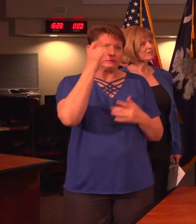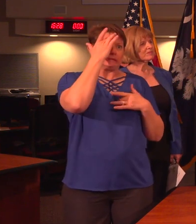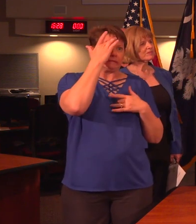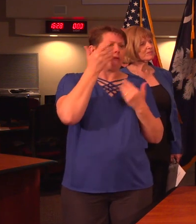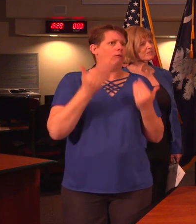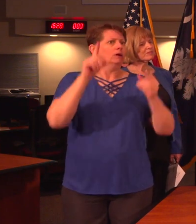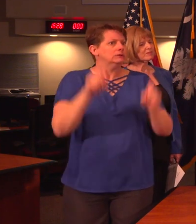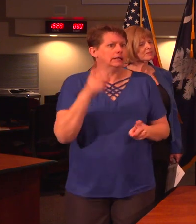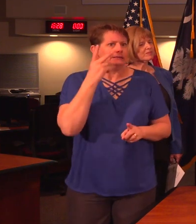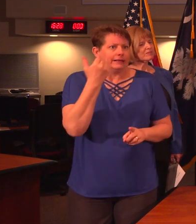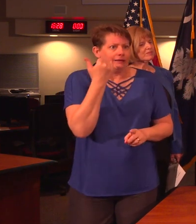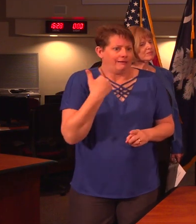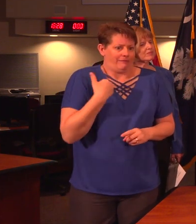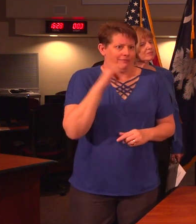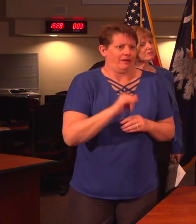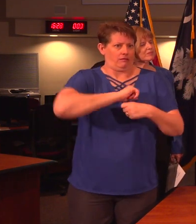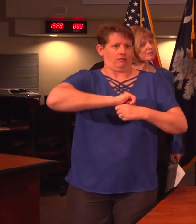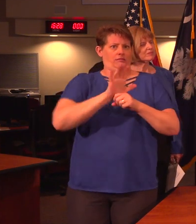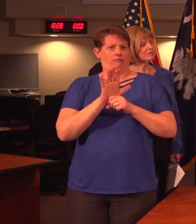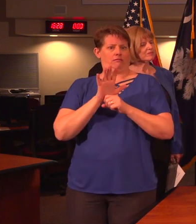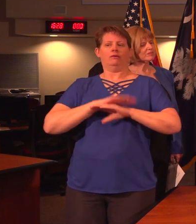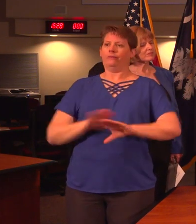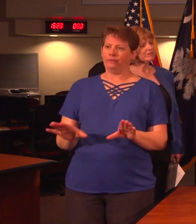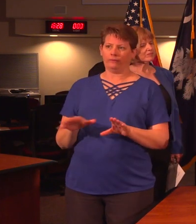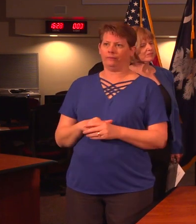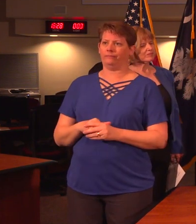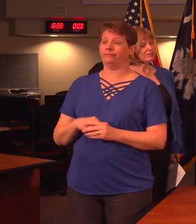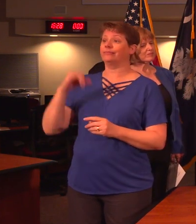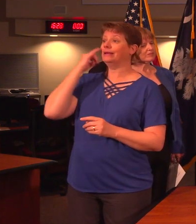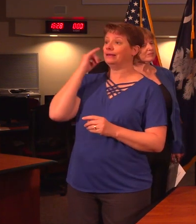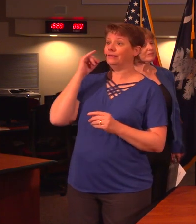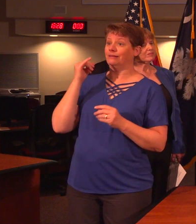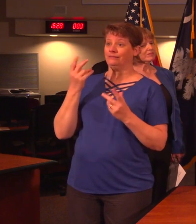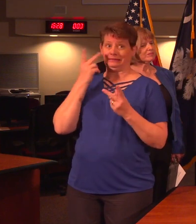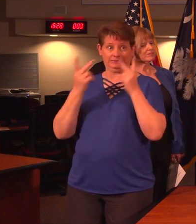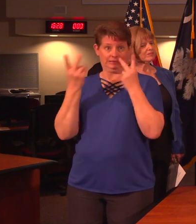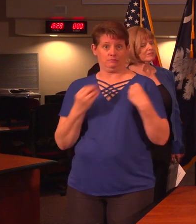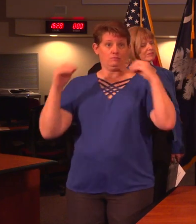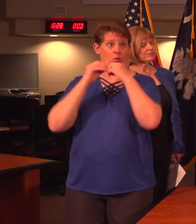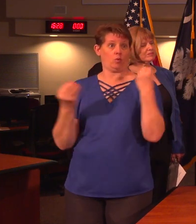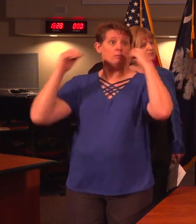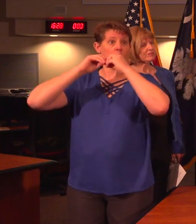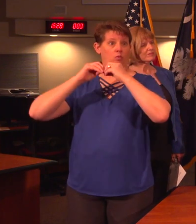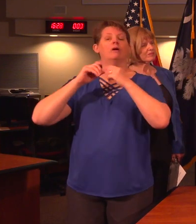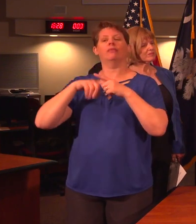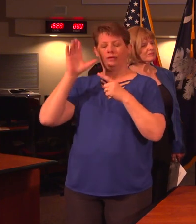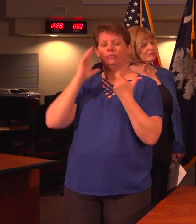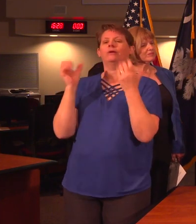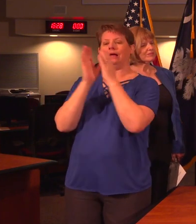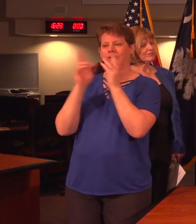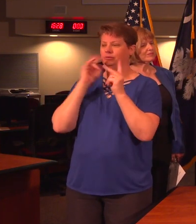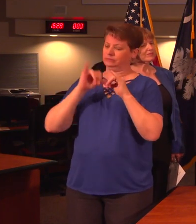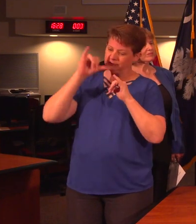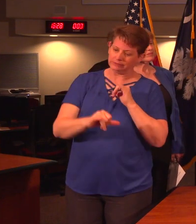to see if they have the COVID-19 infection. If disease activity increases significantly, we will advise people to stay